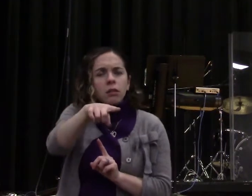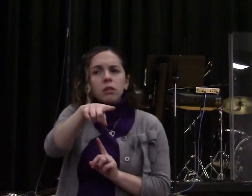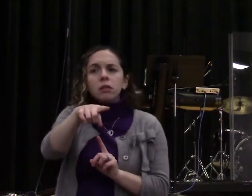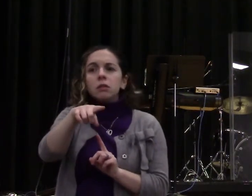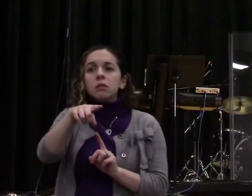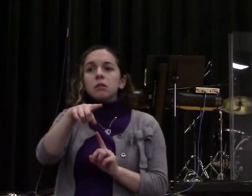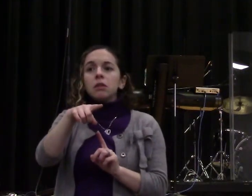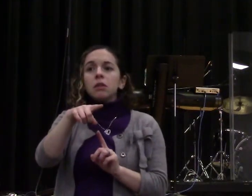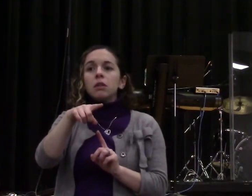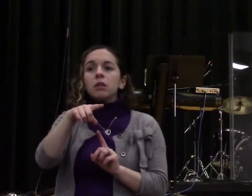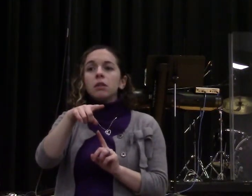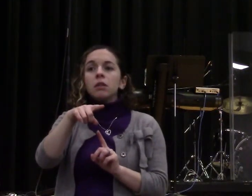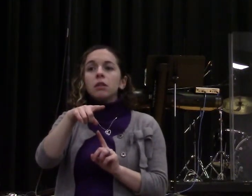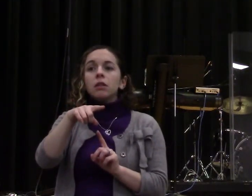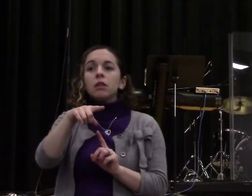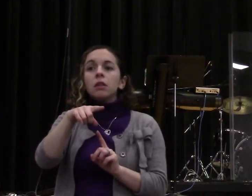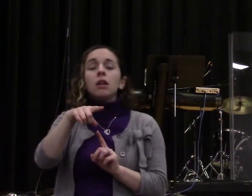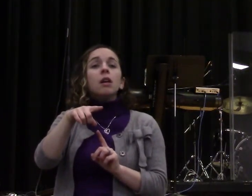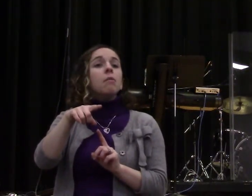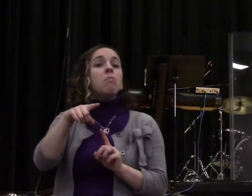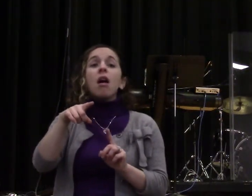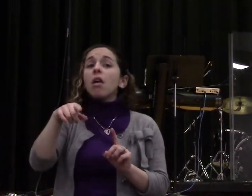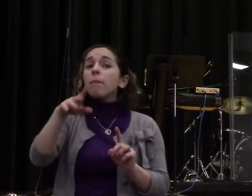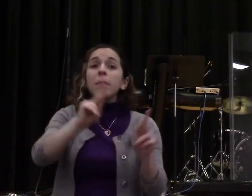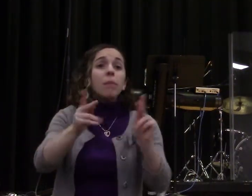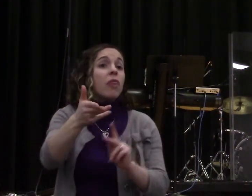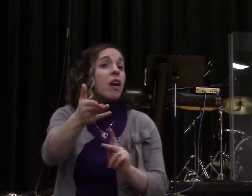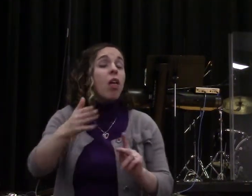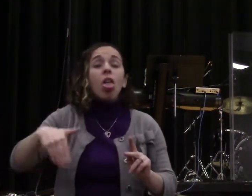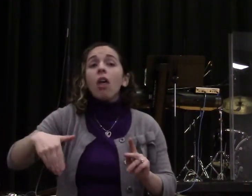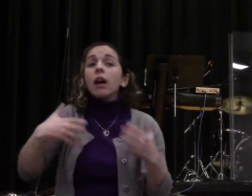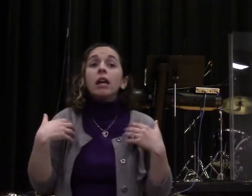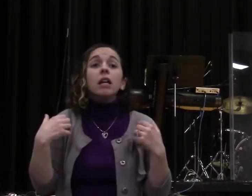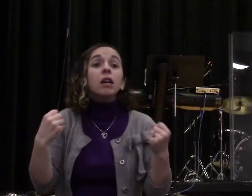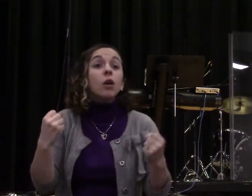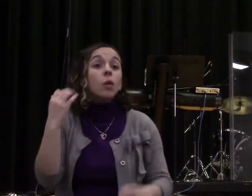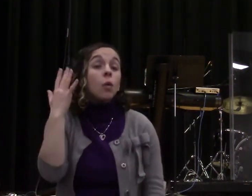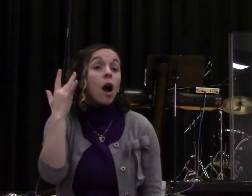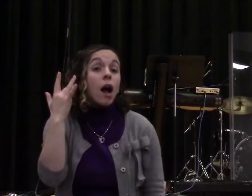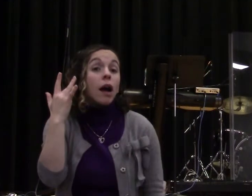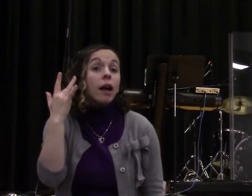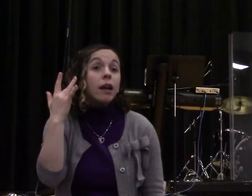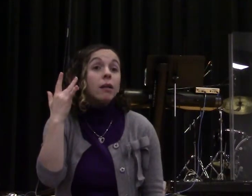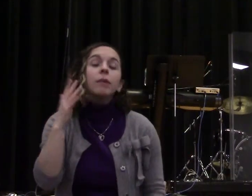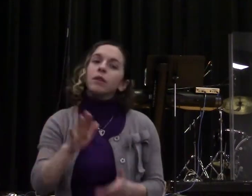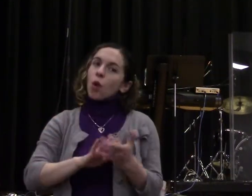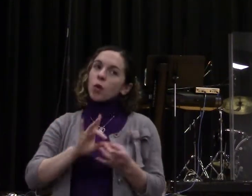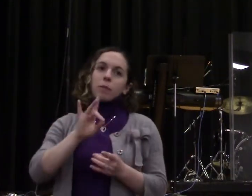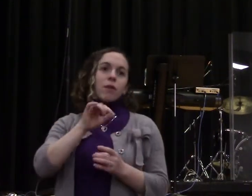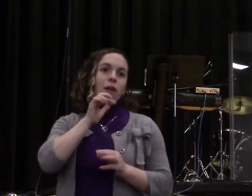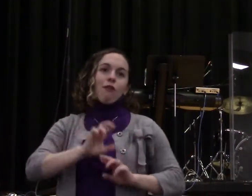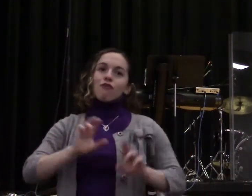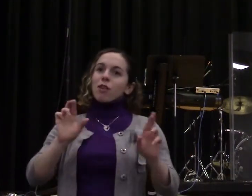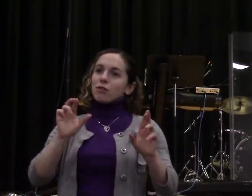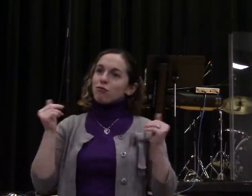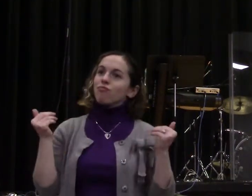unity was something that would release the power from being present to being